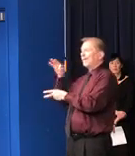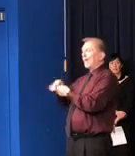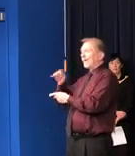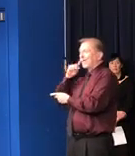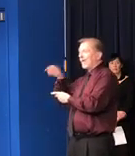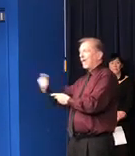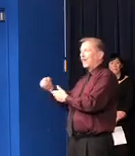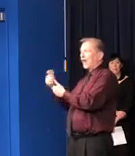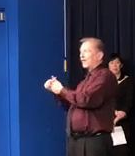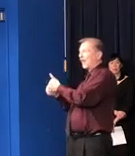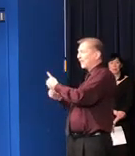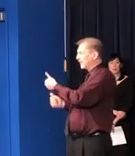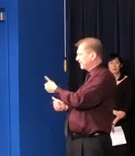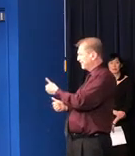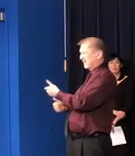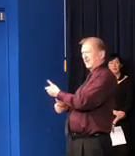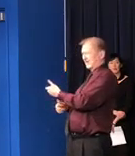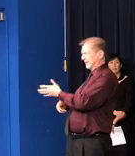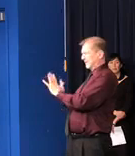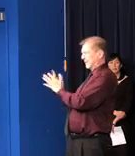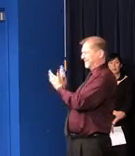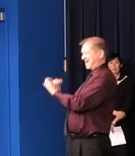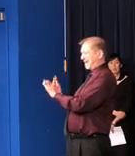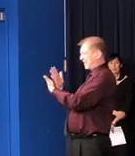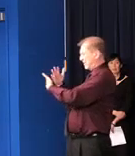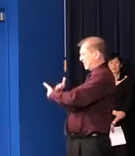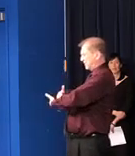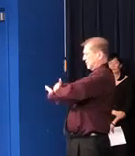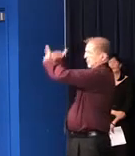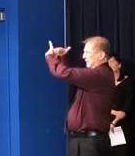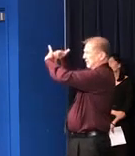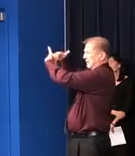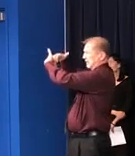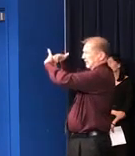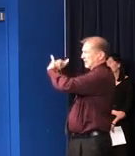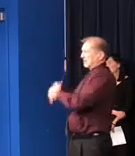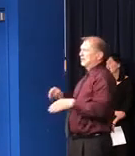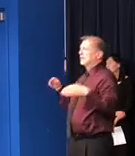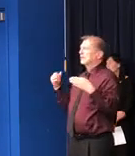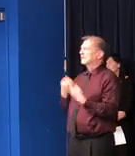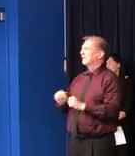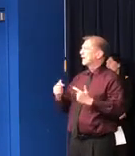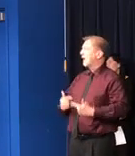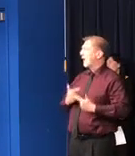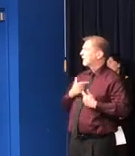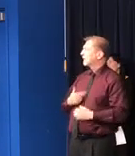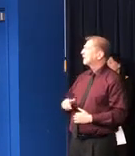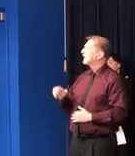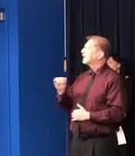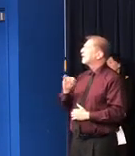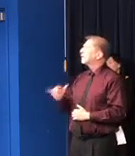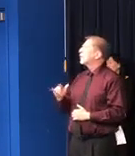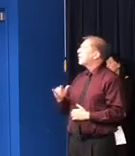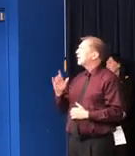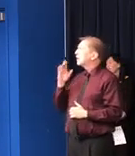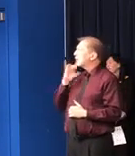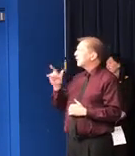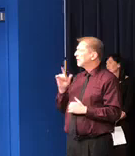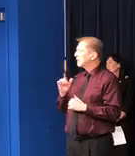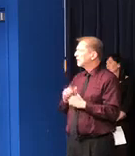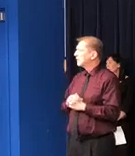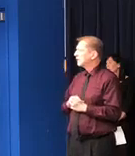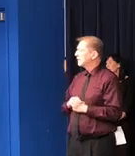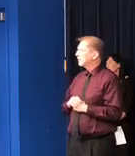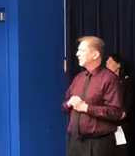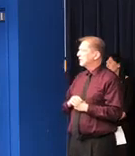of Illinois. But right now, you know, the priority is saving lives. When will Illinois begin releasing account of hospitalizations